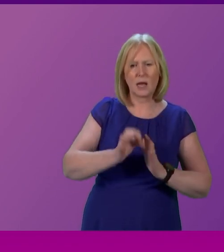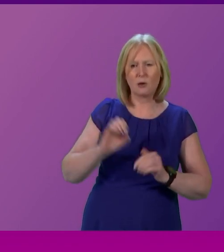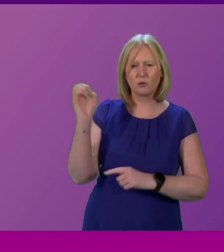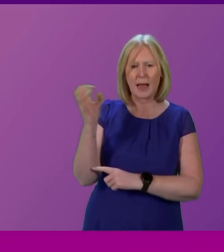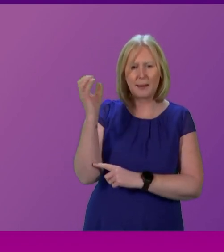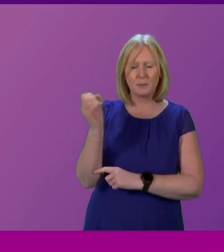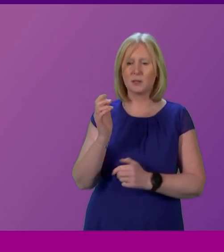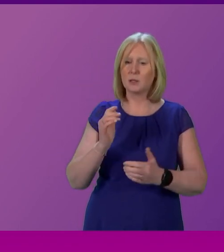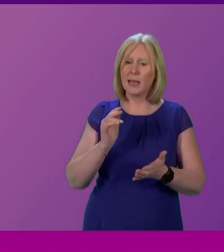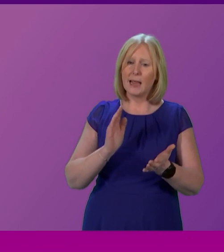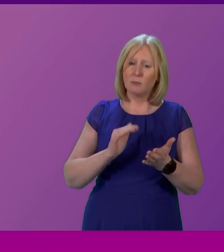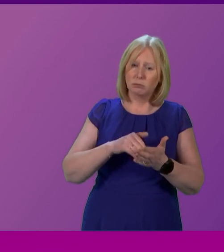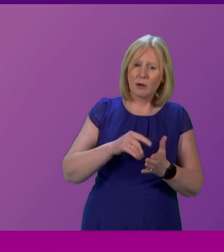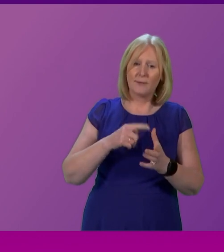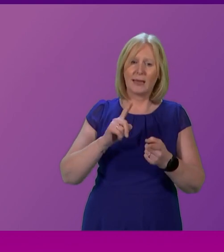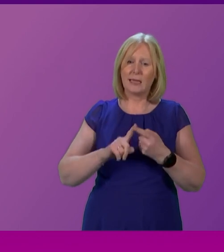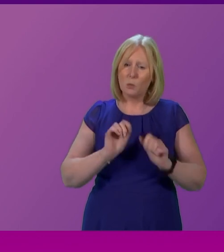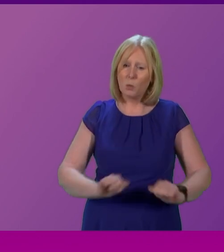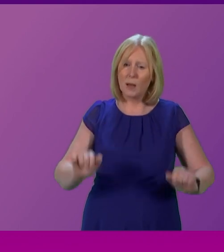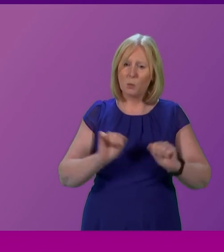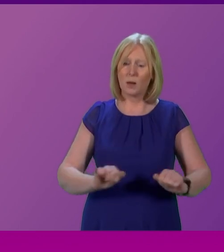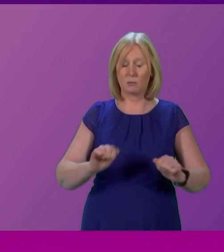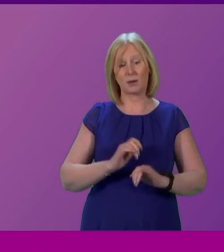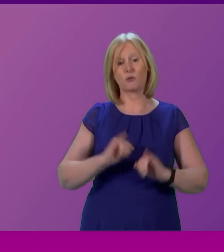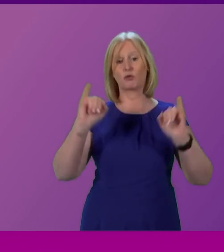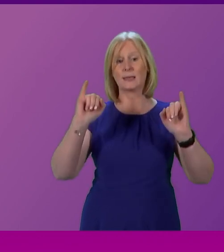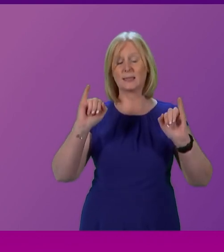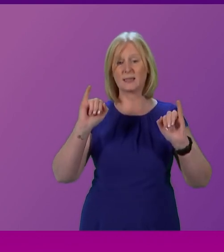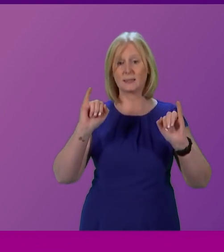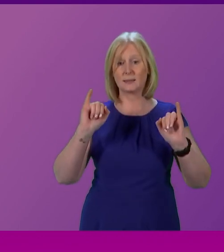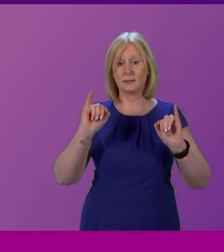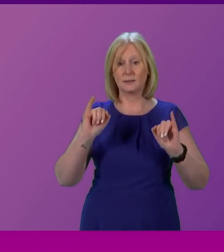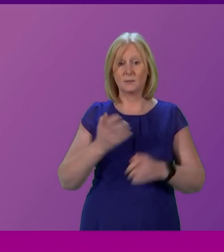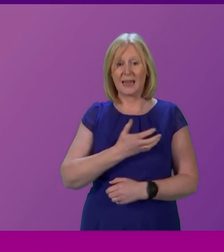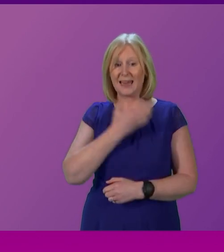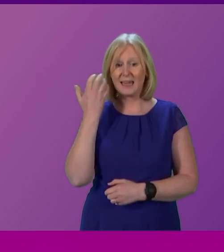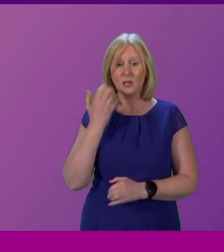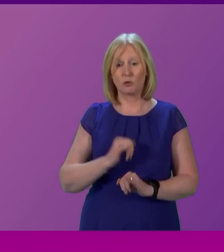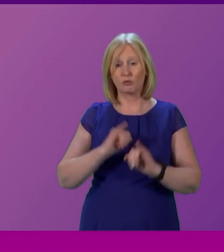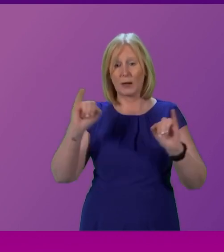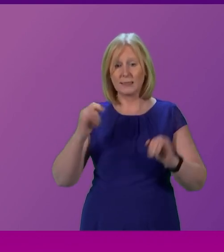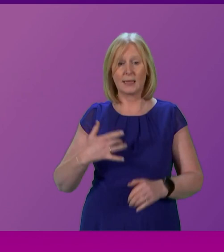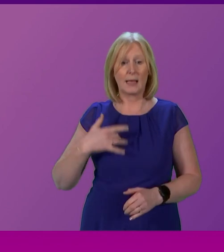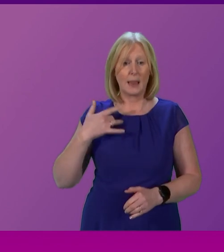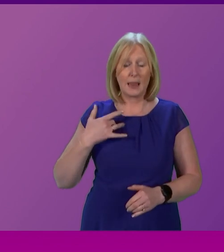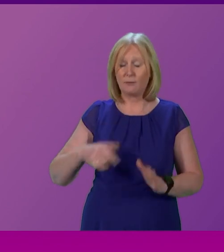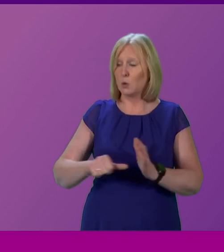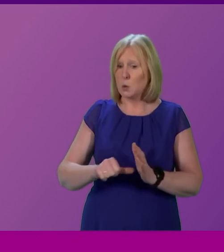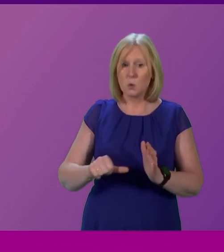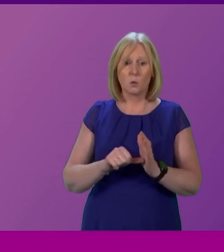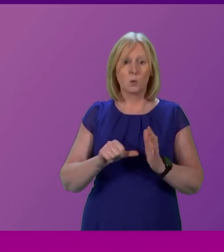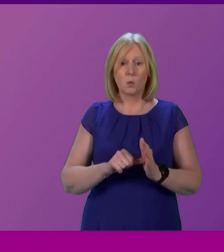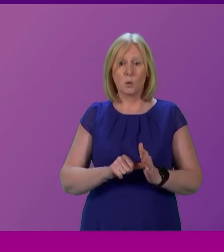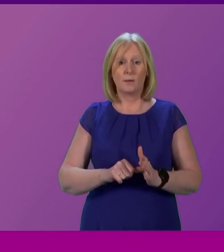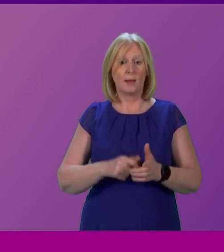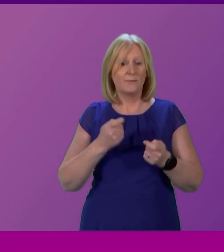and emergency. We have the crisis. We have the crisis of heating and of living and of feeding. We have the